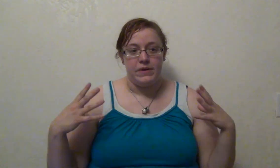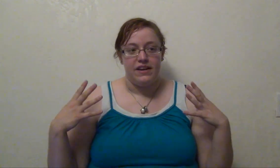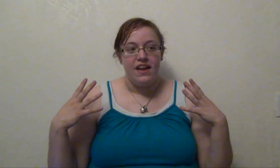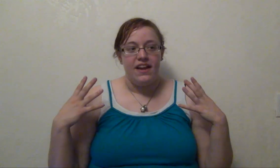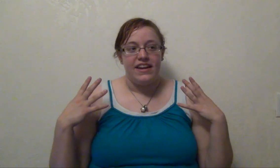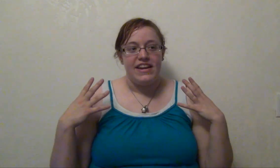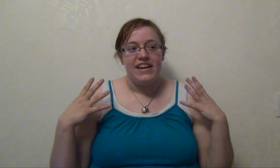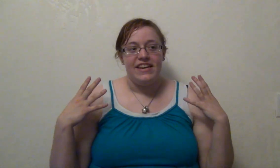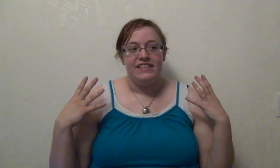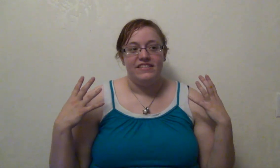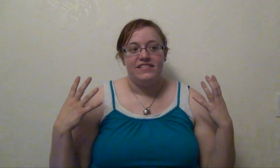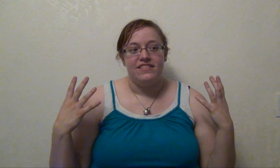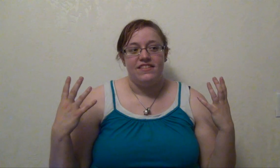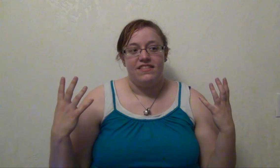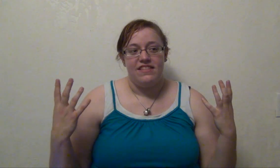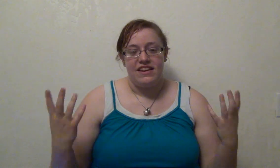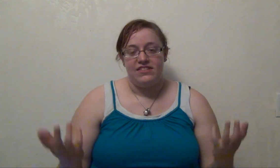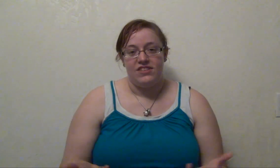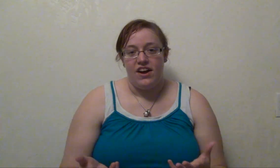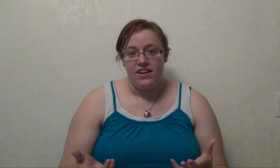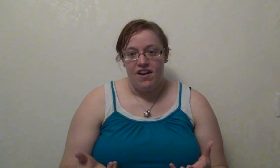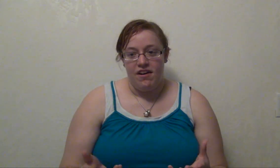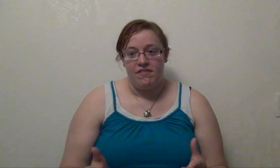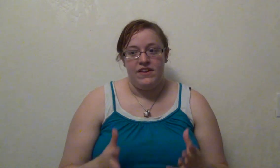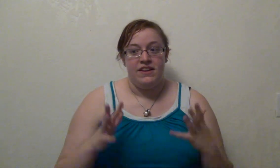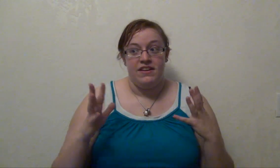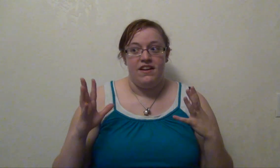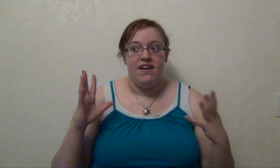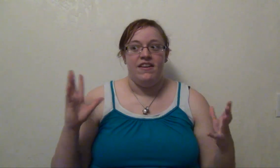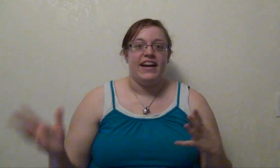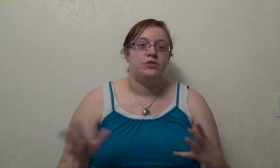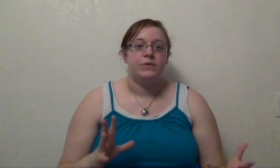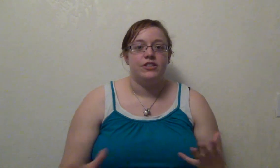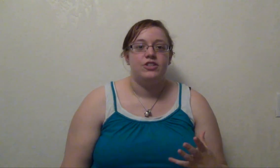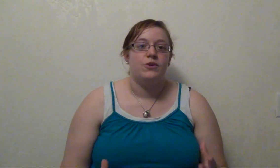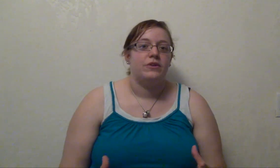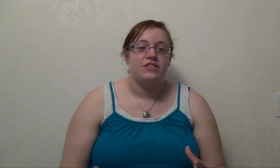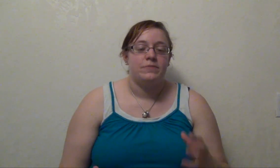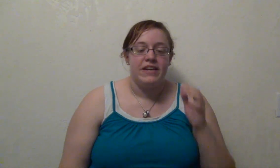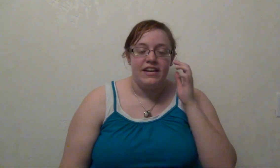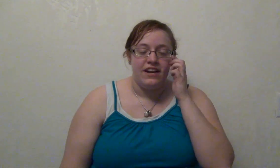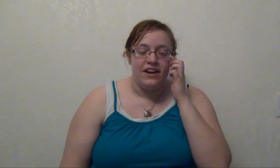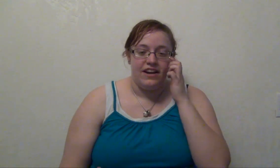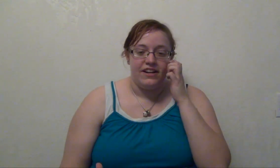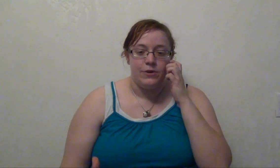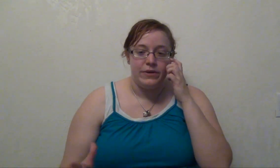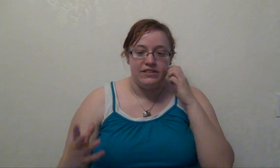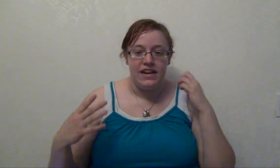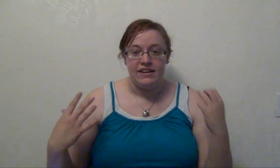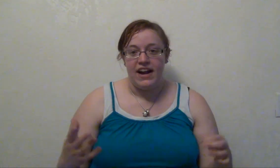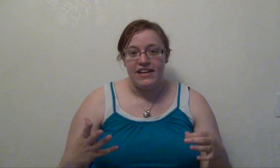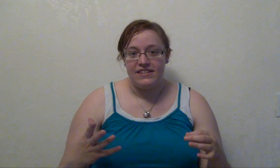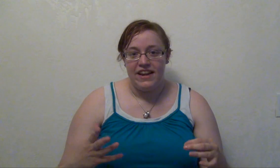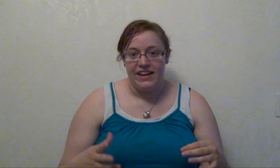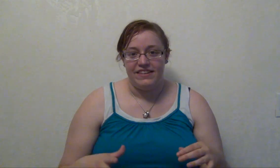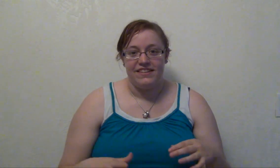but he is the son of an, an expert swordsman, uh, who is a knight. And